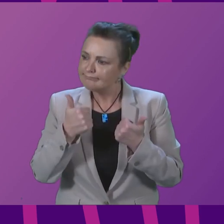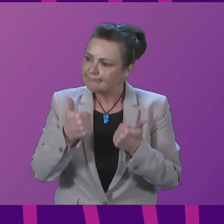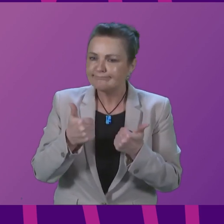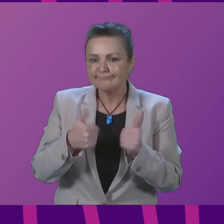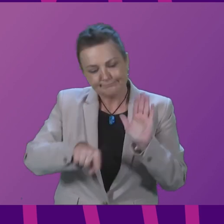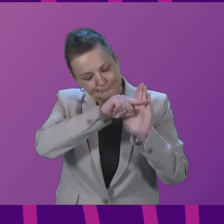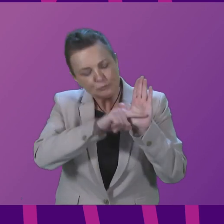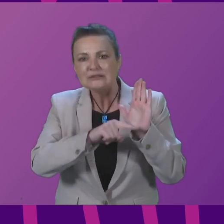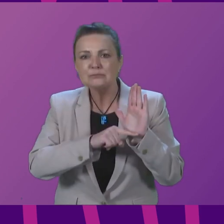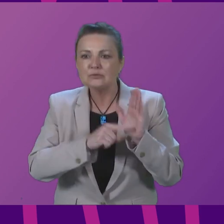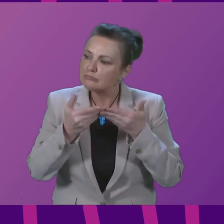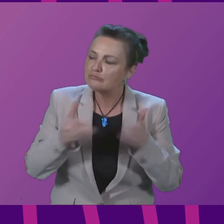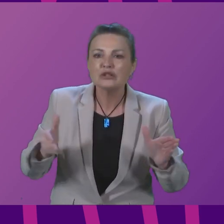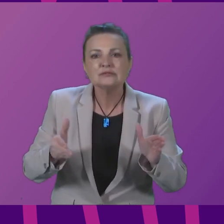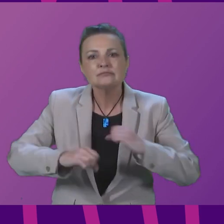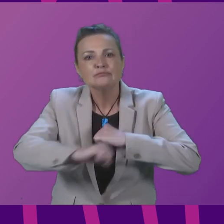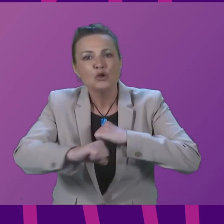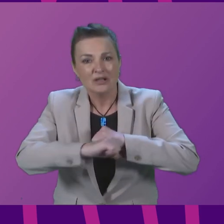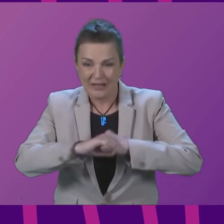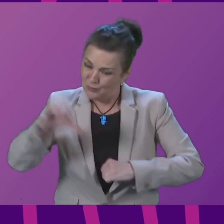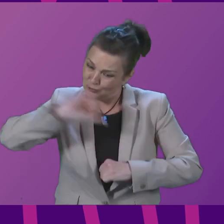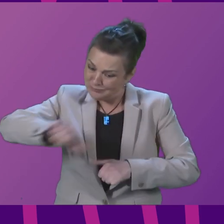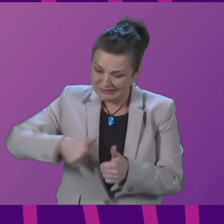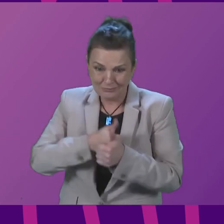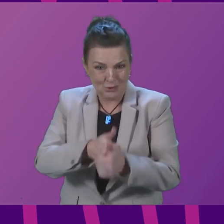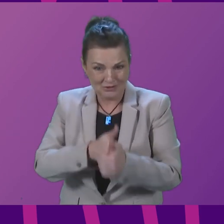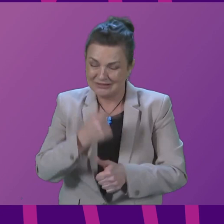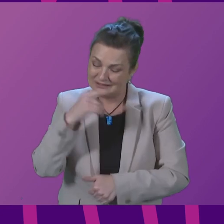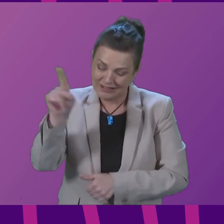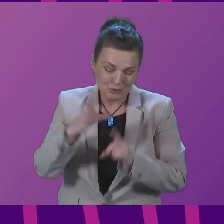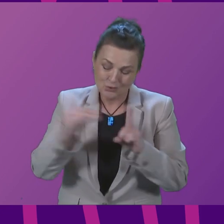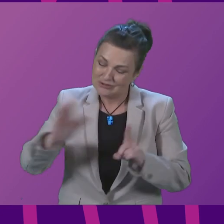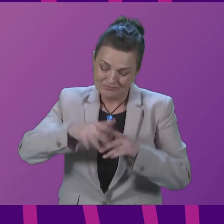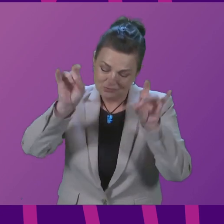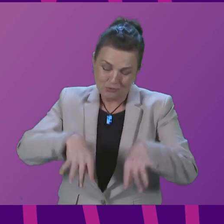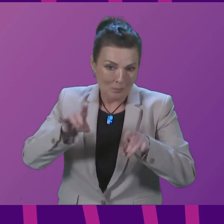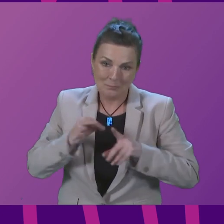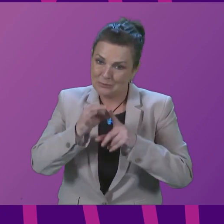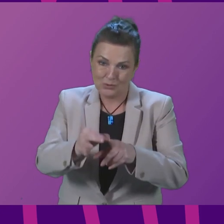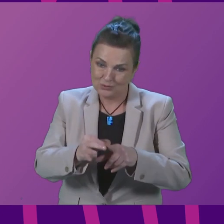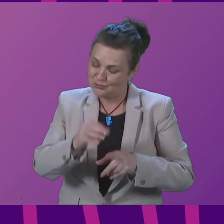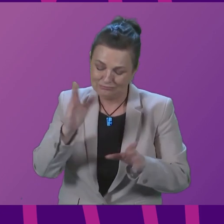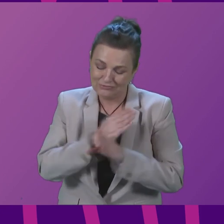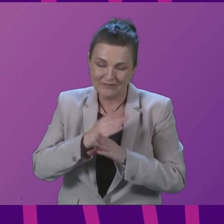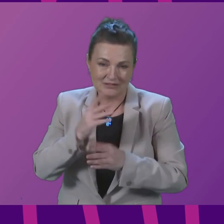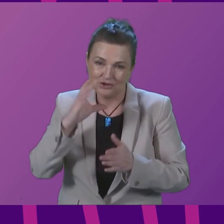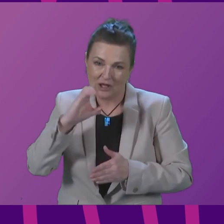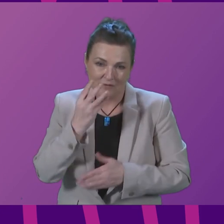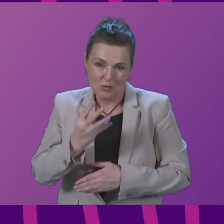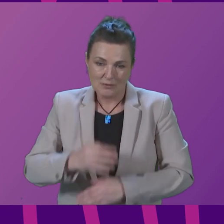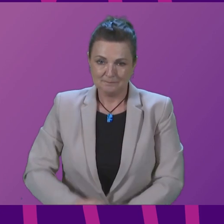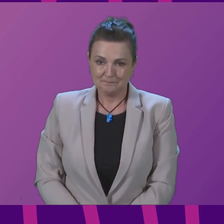think we should all get behind it and seek to see off these misguided Conservative proposals. Question number five, Liz Smith.